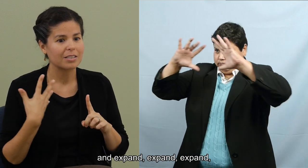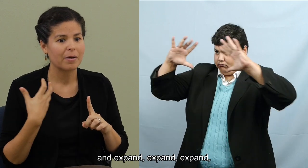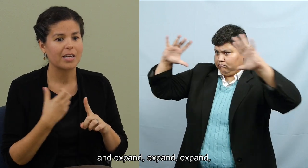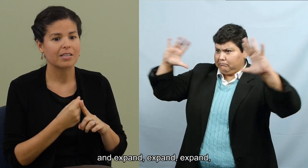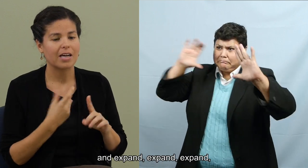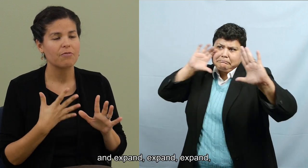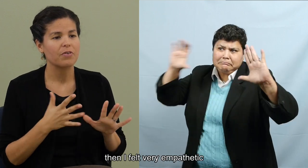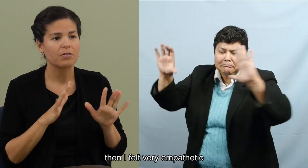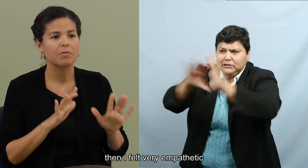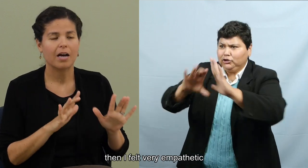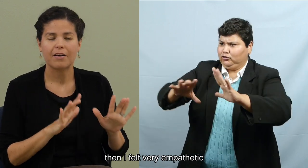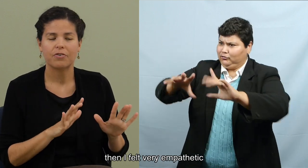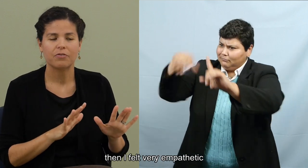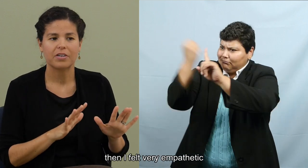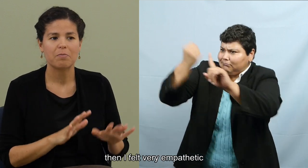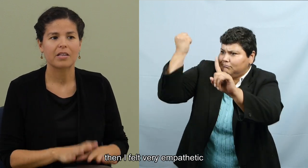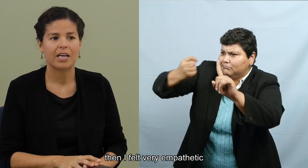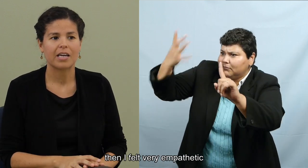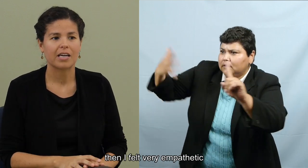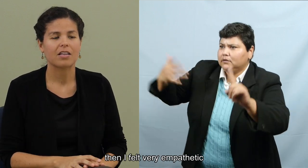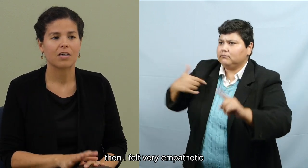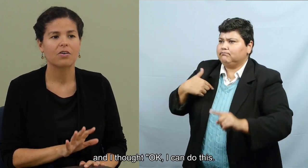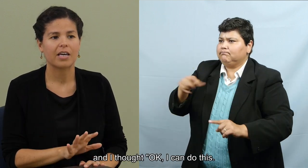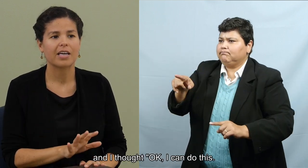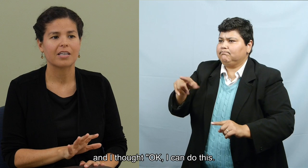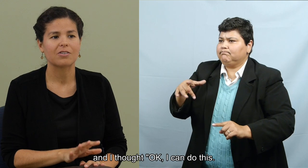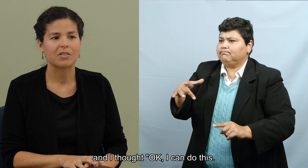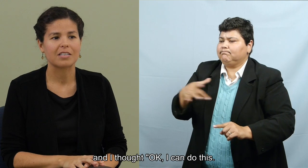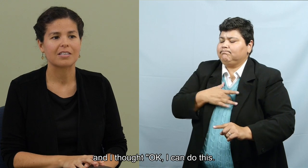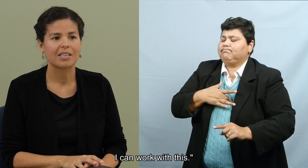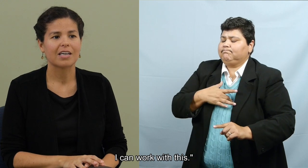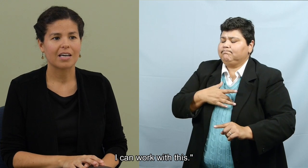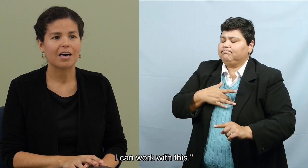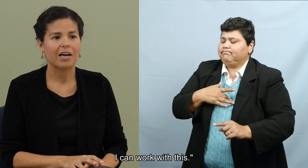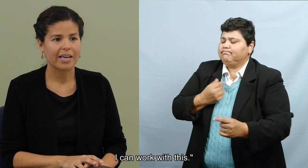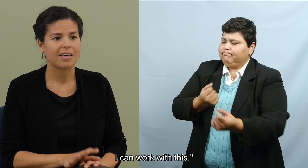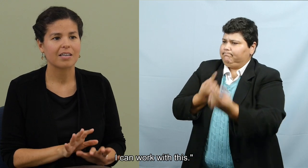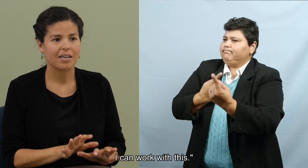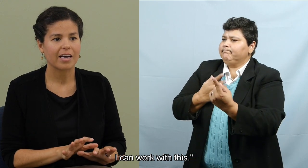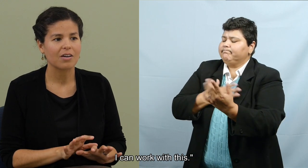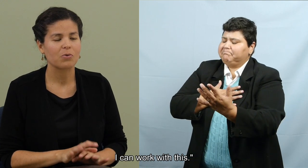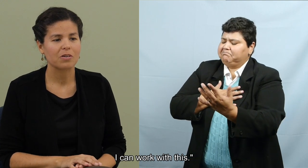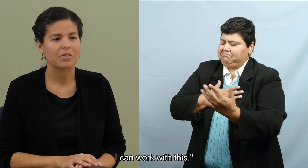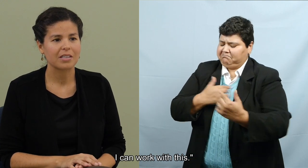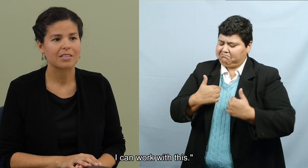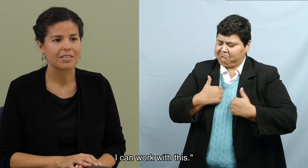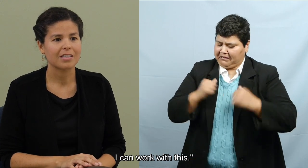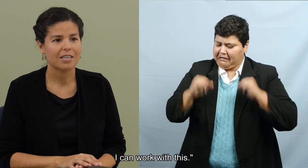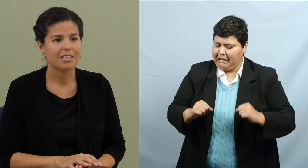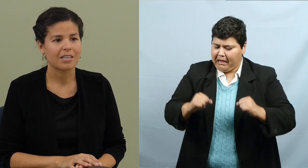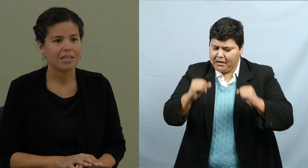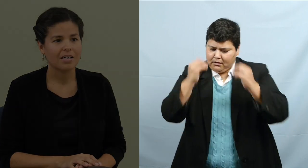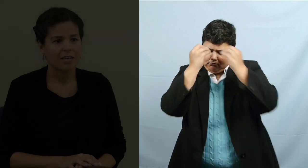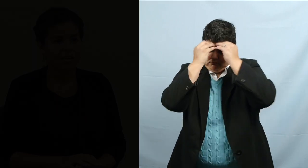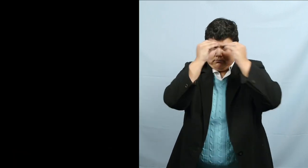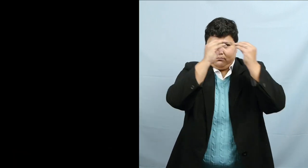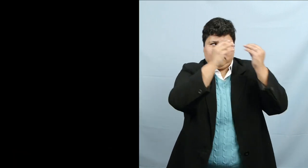expand, expand, expand, then I felt very empathetic and I thought, okay, I can do this. I can work with this.